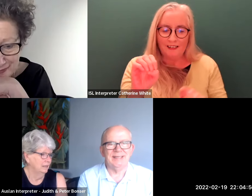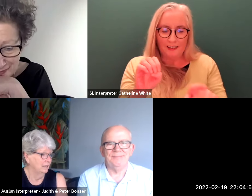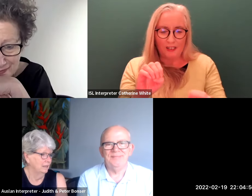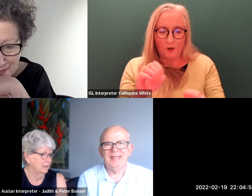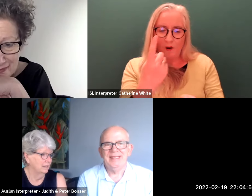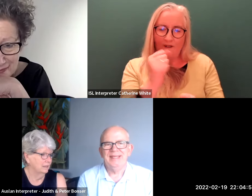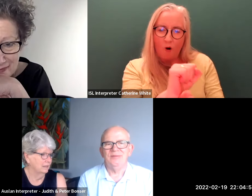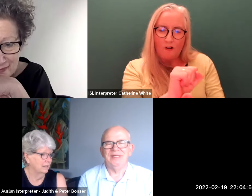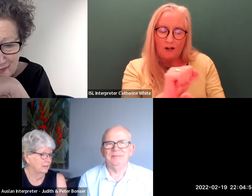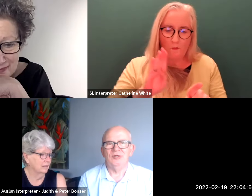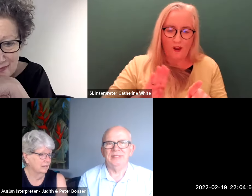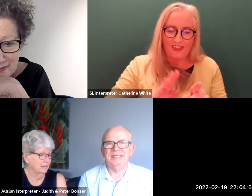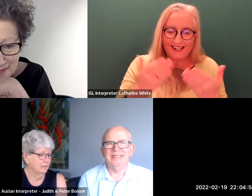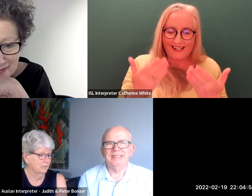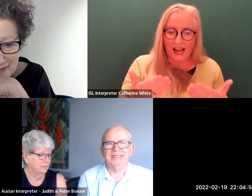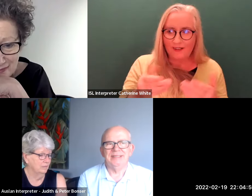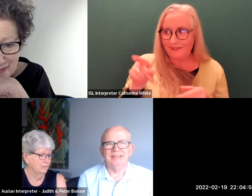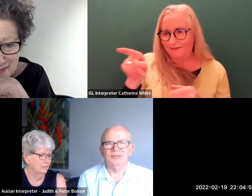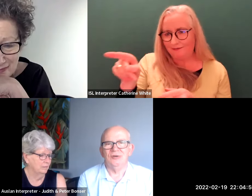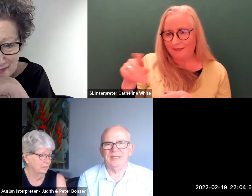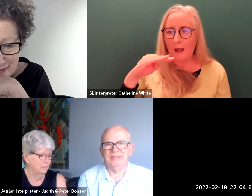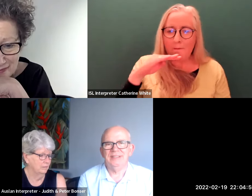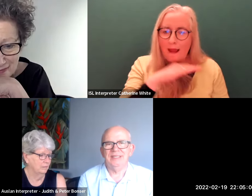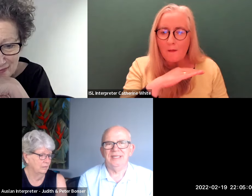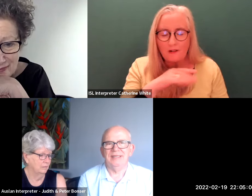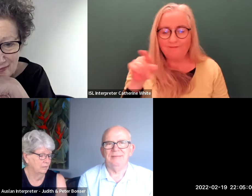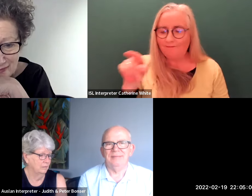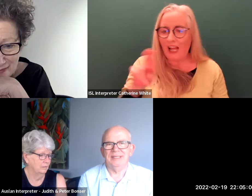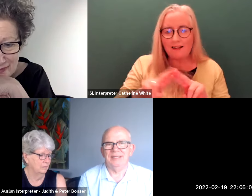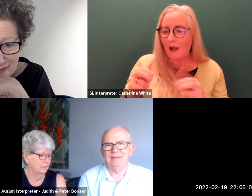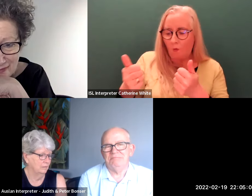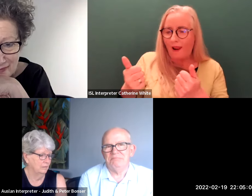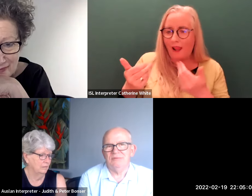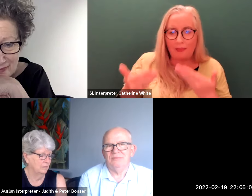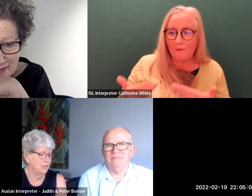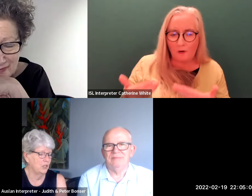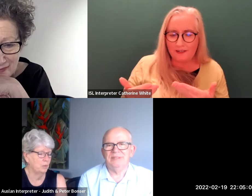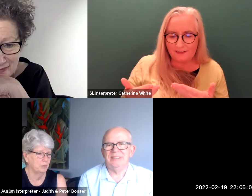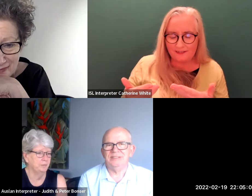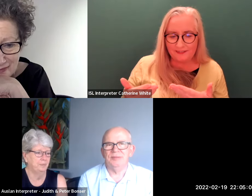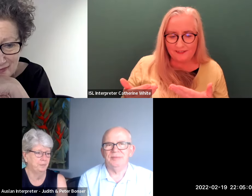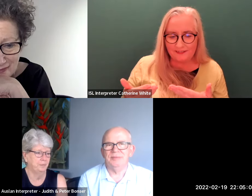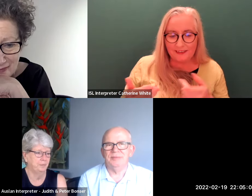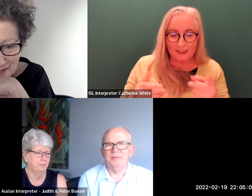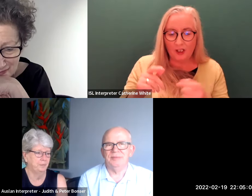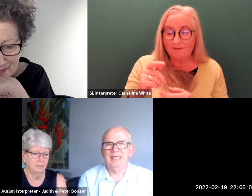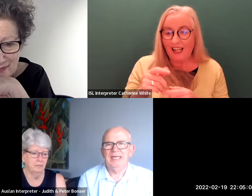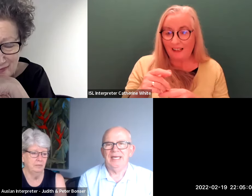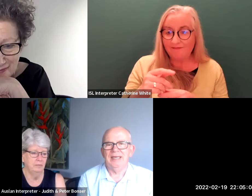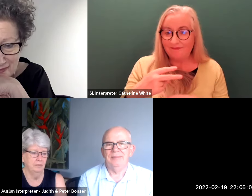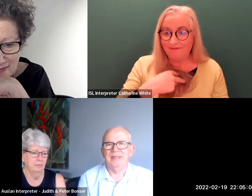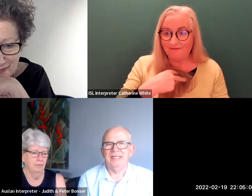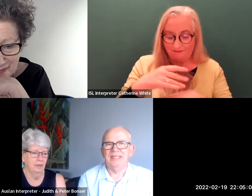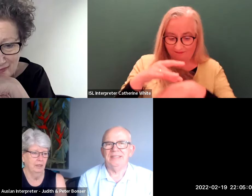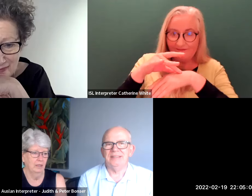um the one in melbourne uh is not well um and he's generally his terminal um